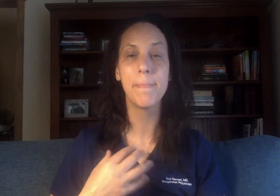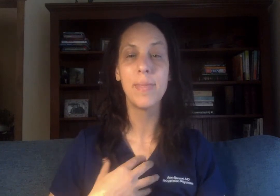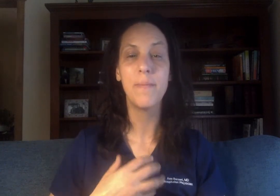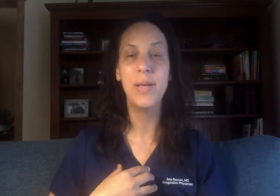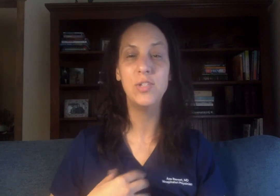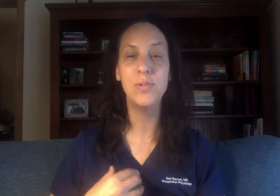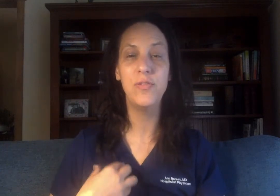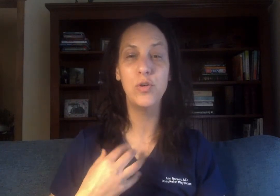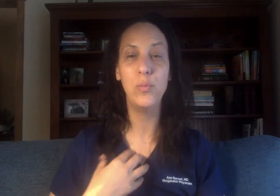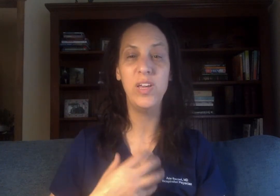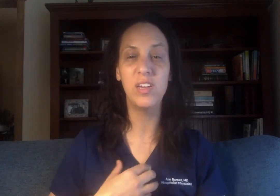makes me feel weak.